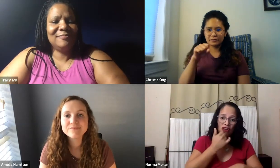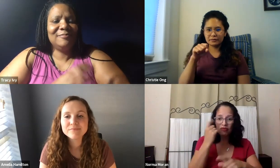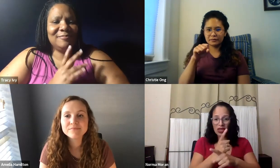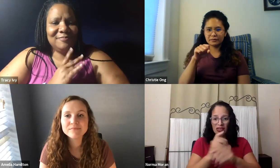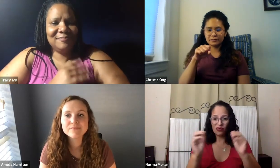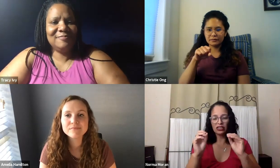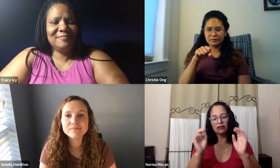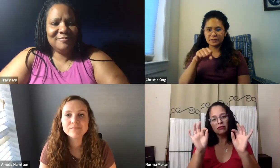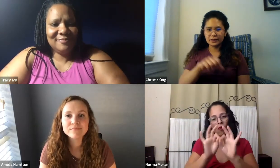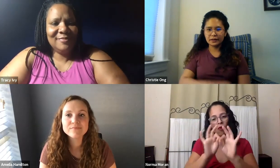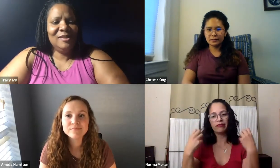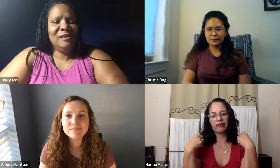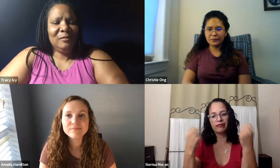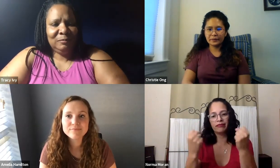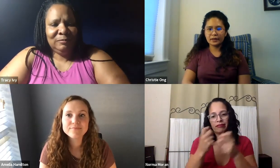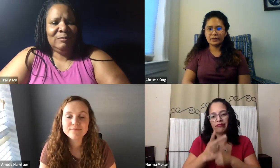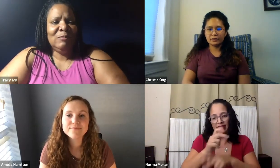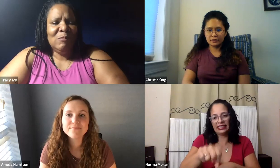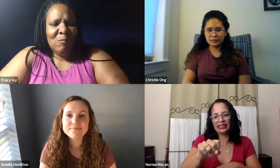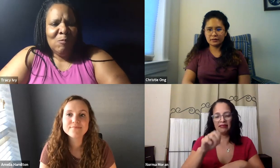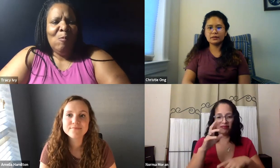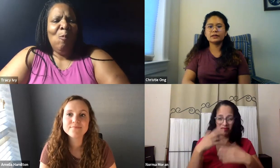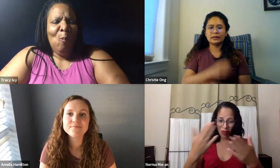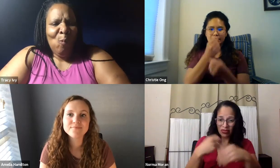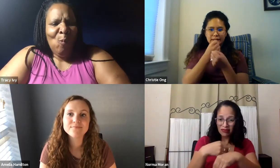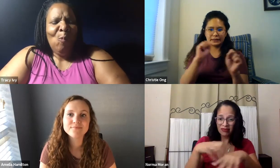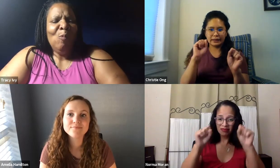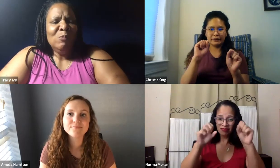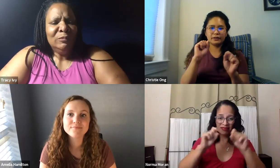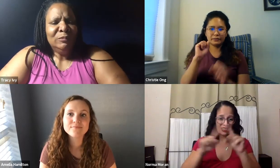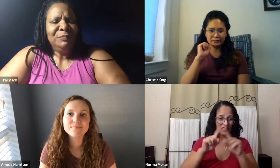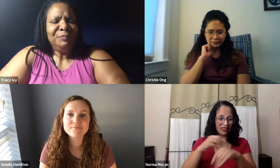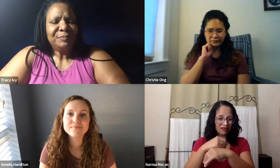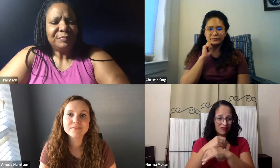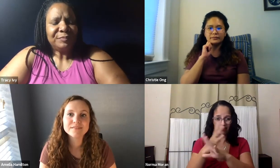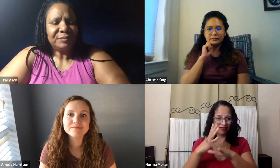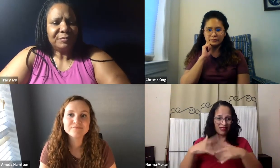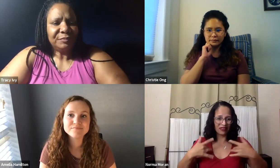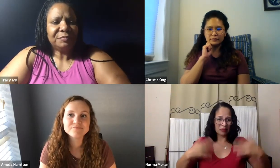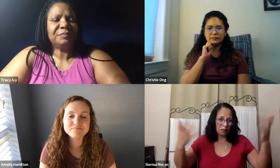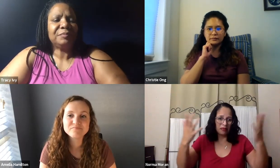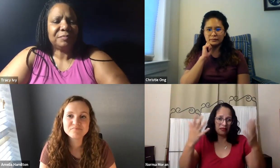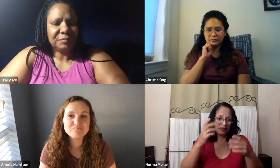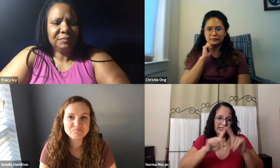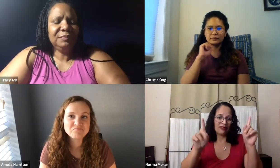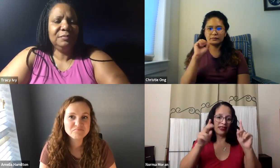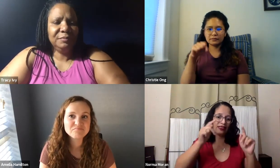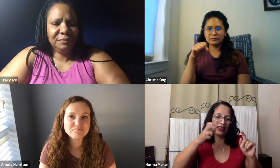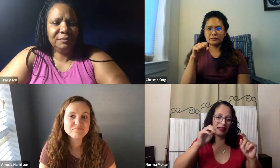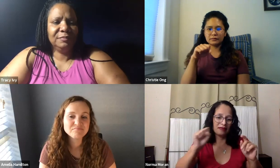anything is possible. There's no right or wrong as long as you keep health and safety precautions in place. But hosting events on